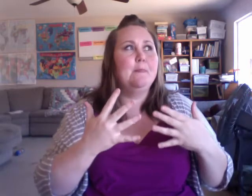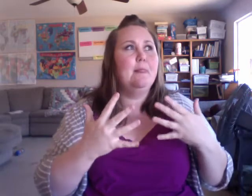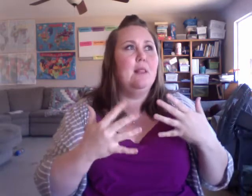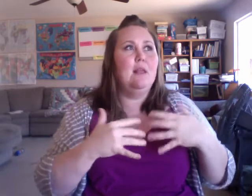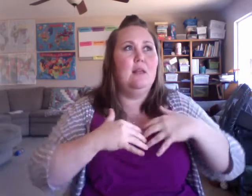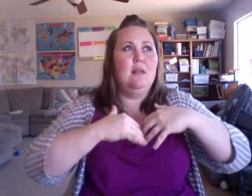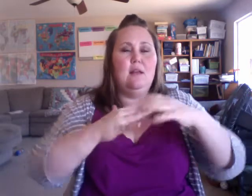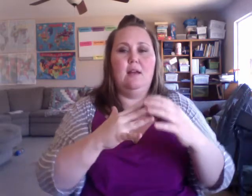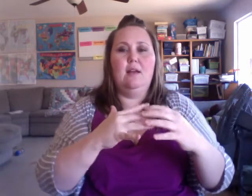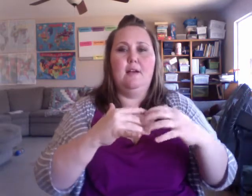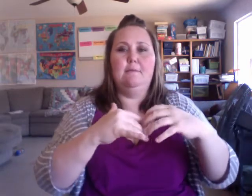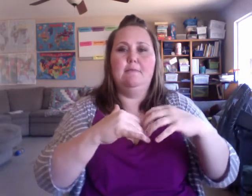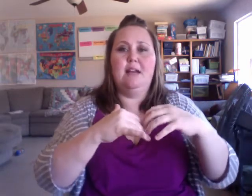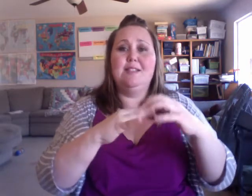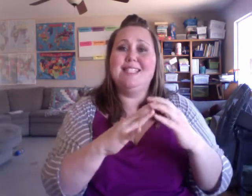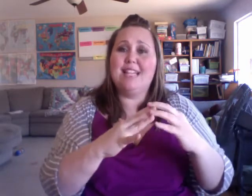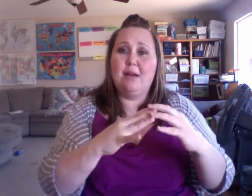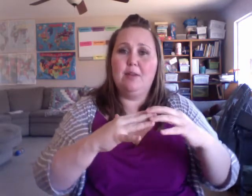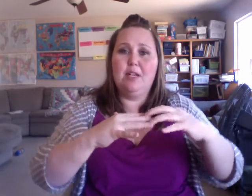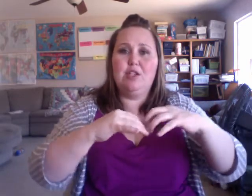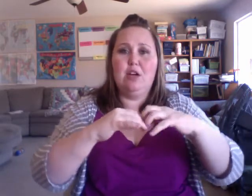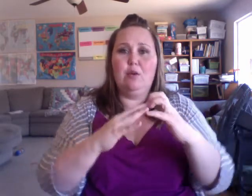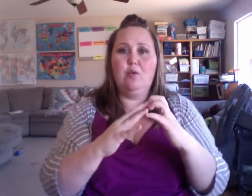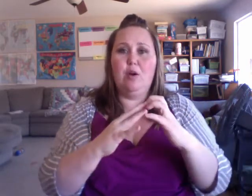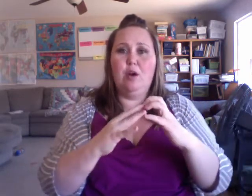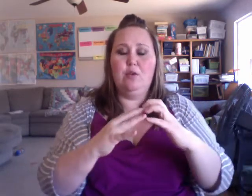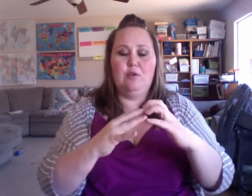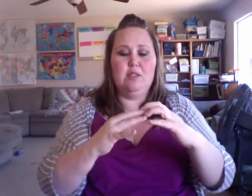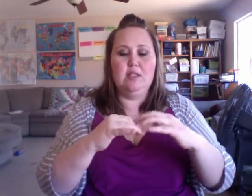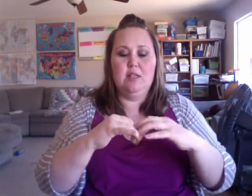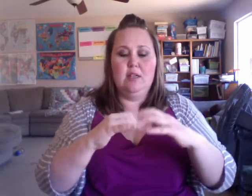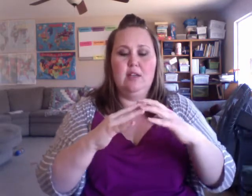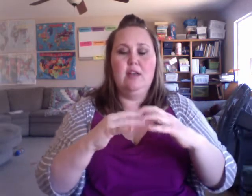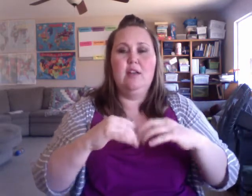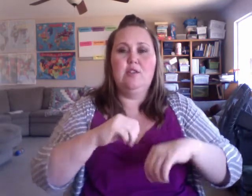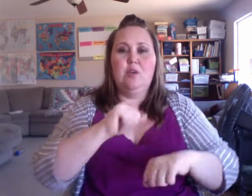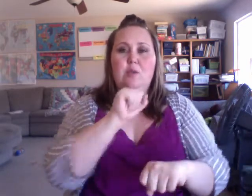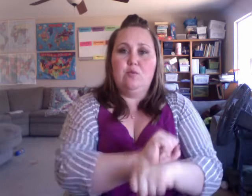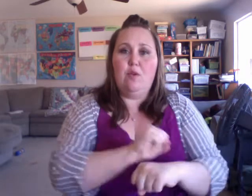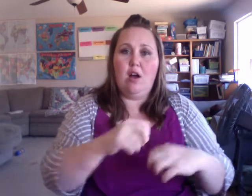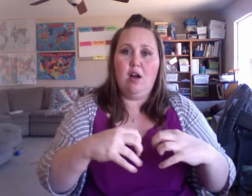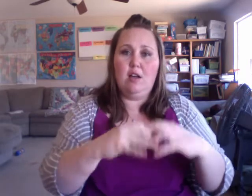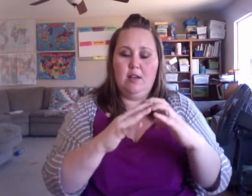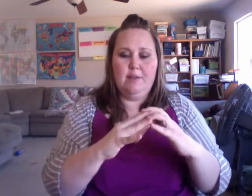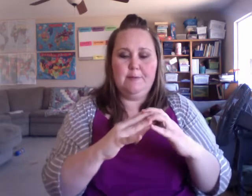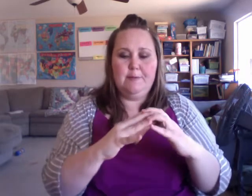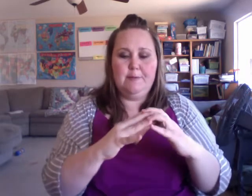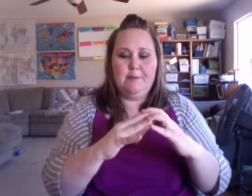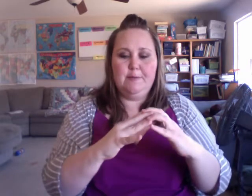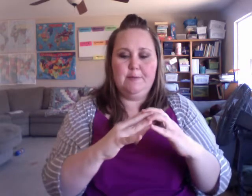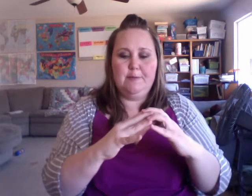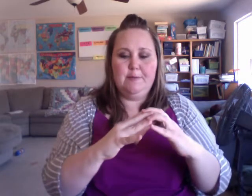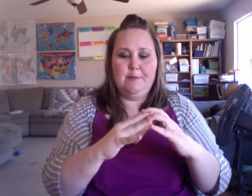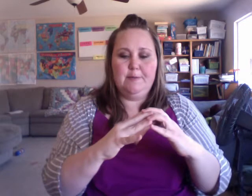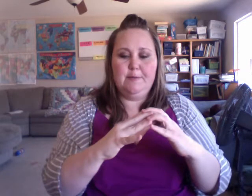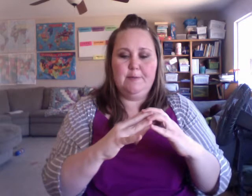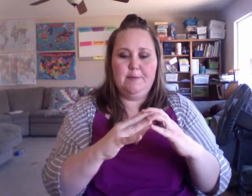it's established how it grows. So it's rock. I mean, I'm sorry, geological.